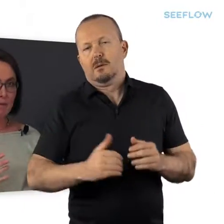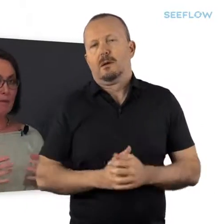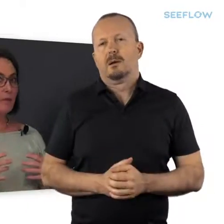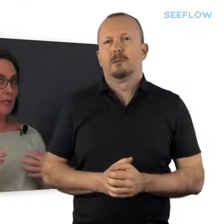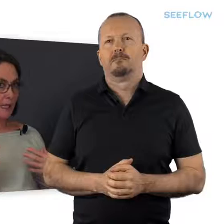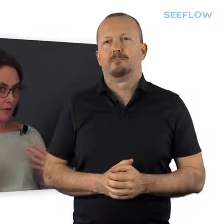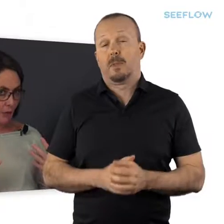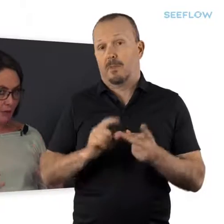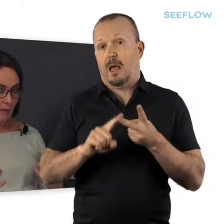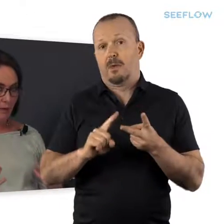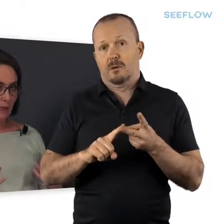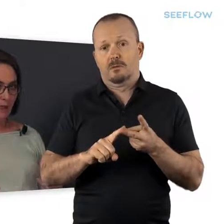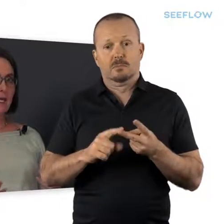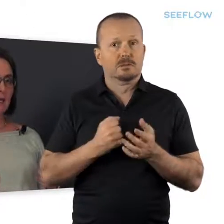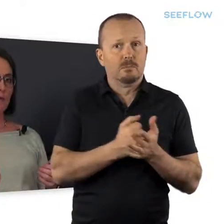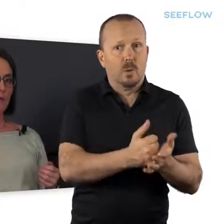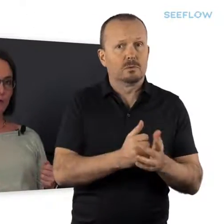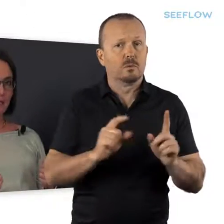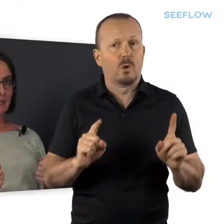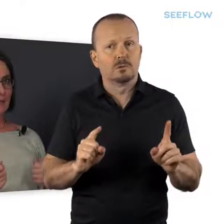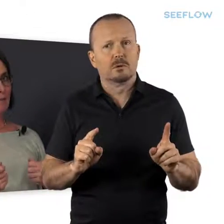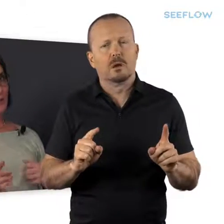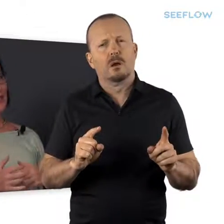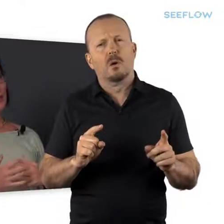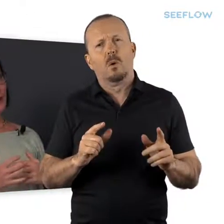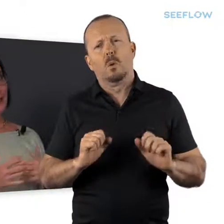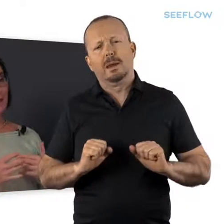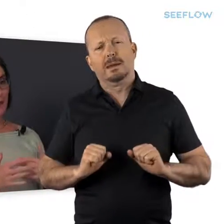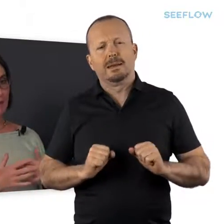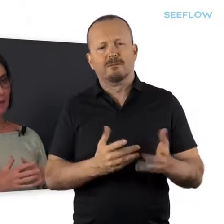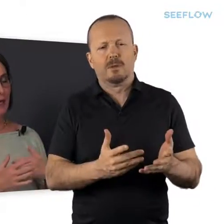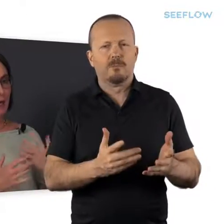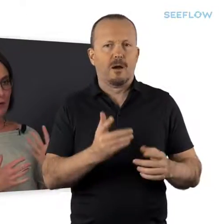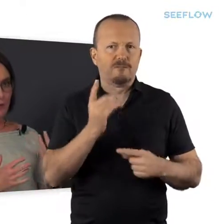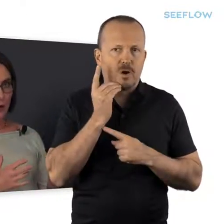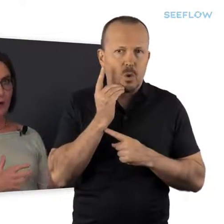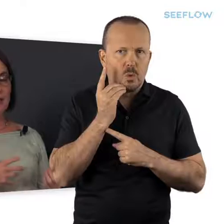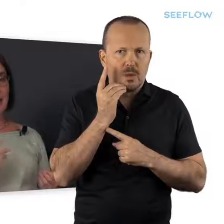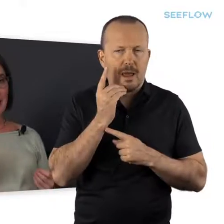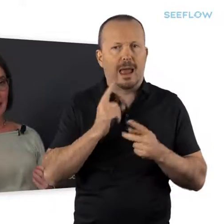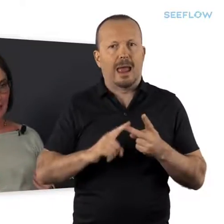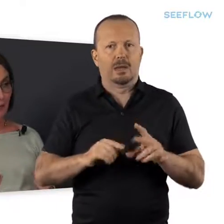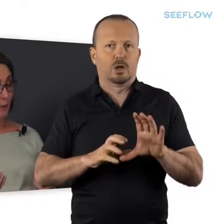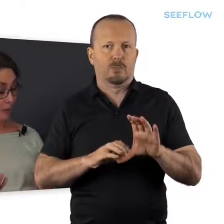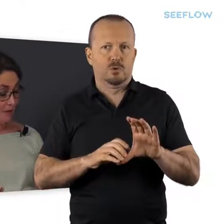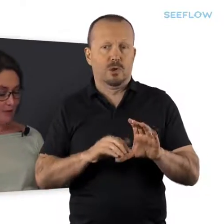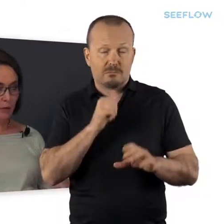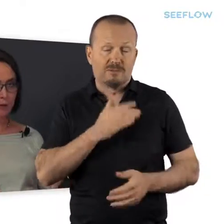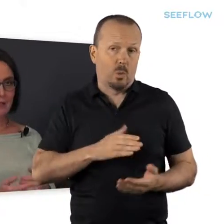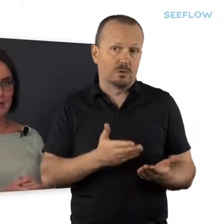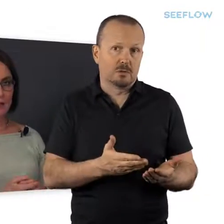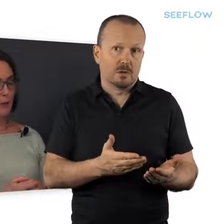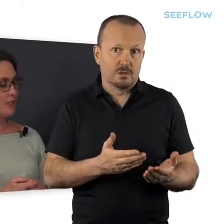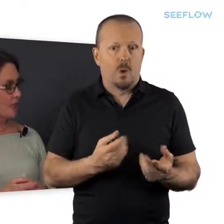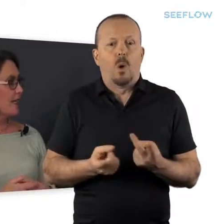the other thing that we do for elected members is we give them a phone and a computer, if they